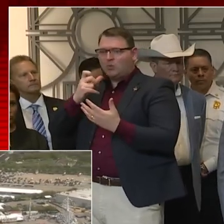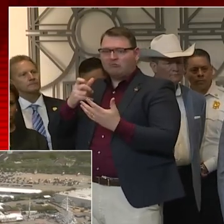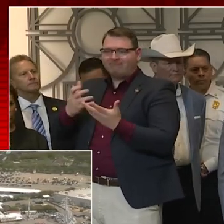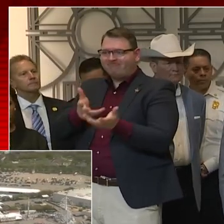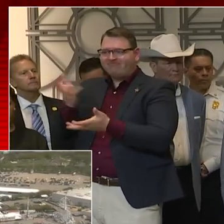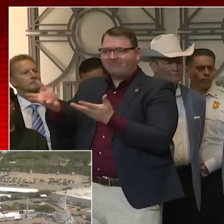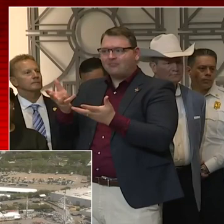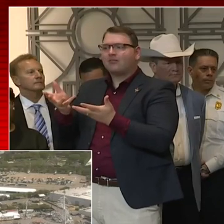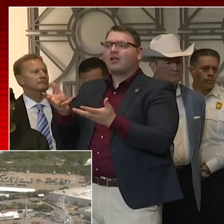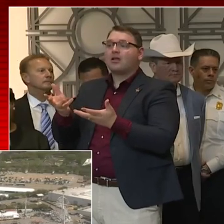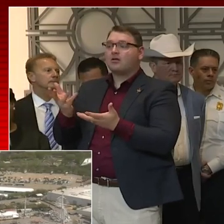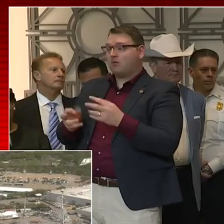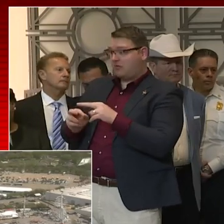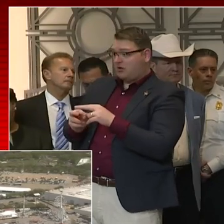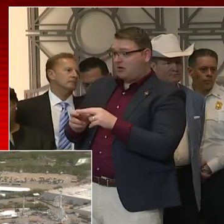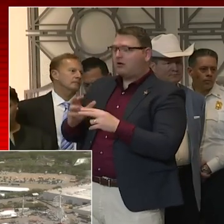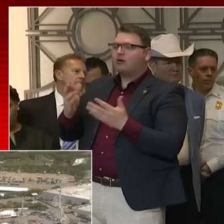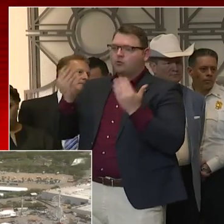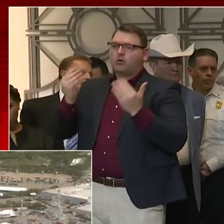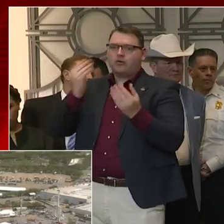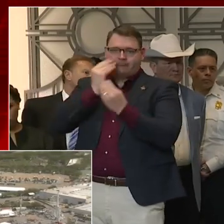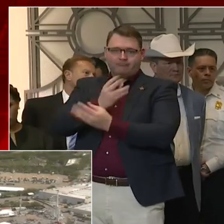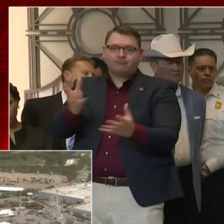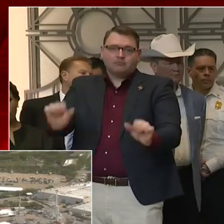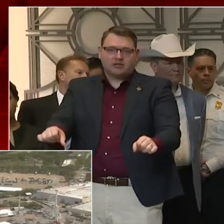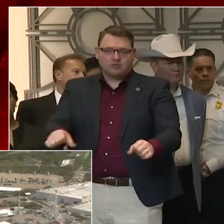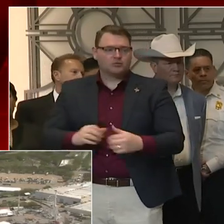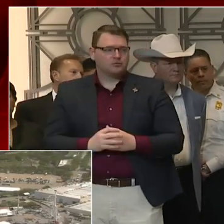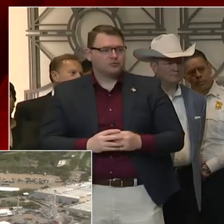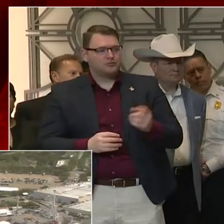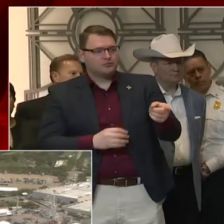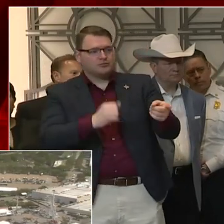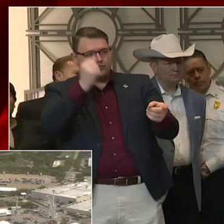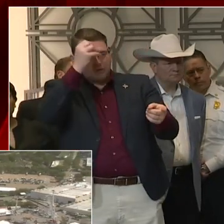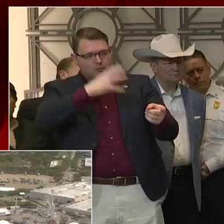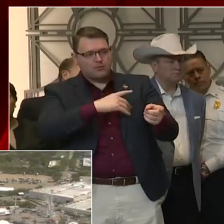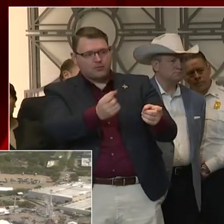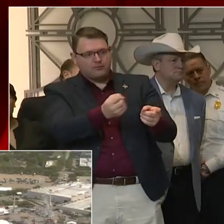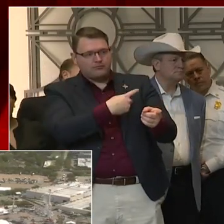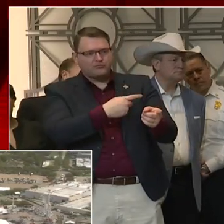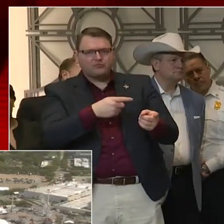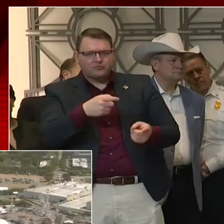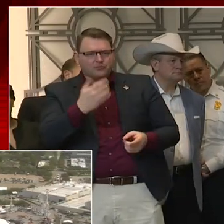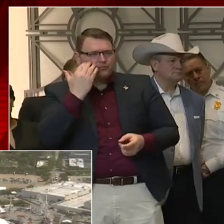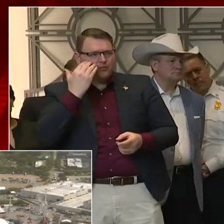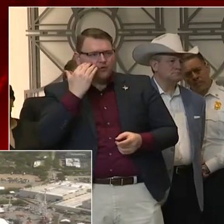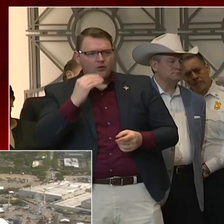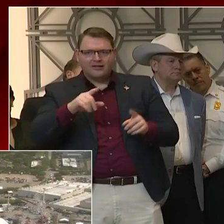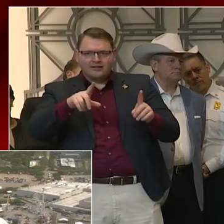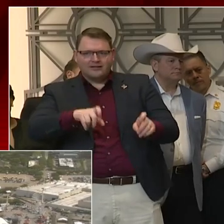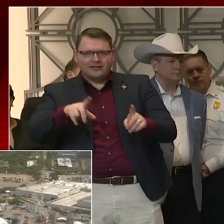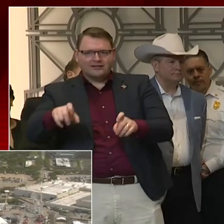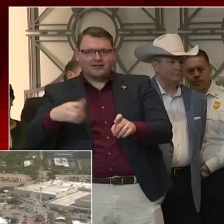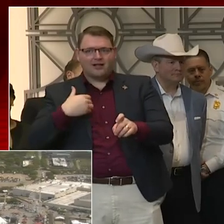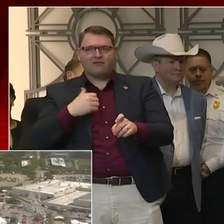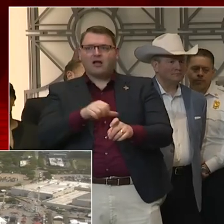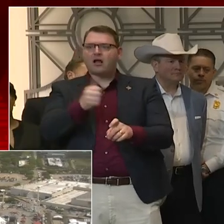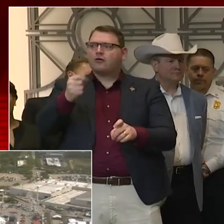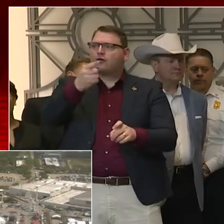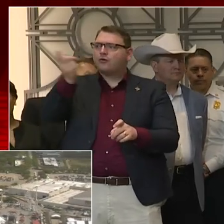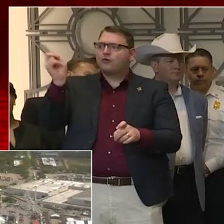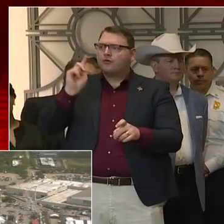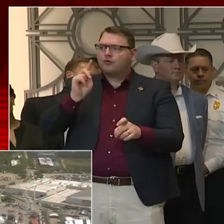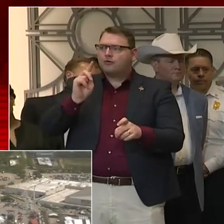is there any regret that these containment tragedies weren't initiated earlier? I know that you alluded to the fact that there testing difficulties, but there was probably other cases out there.